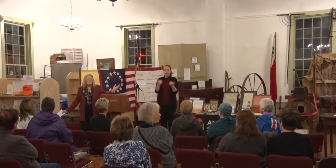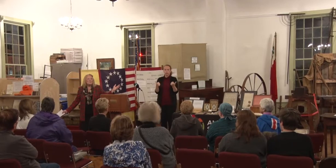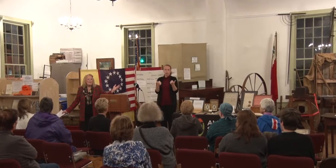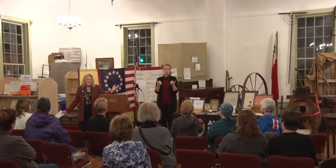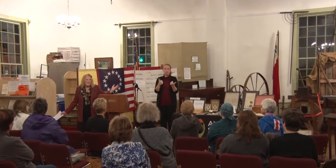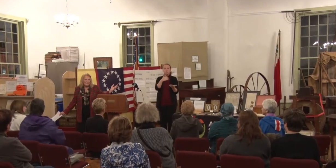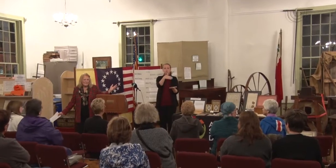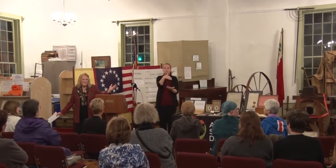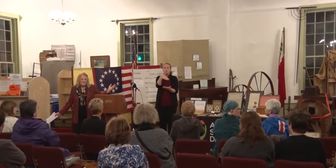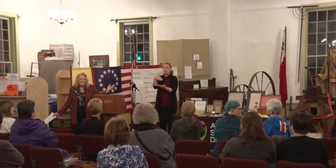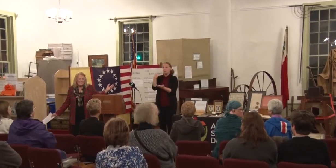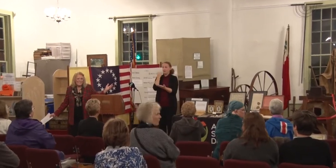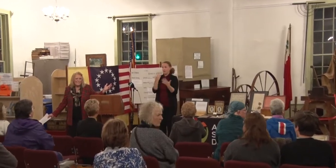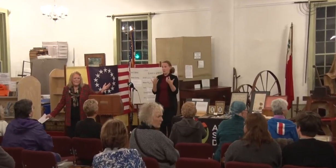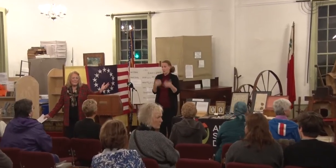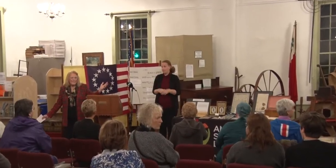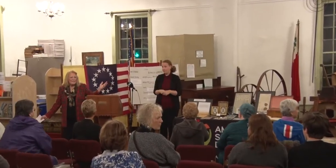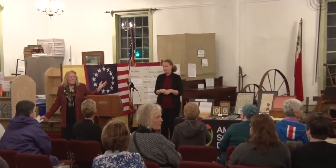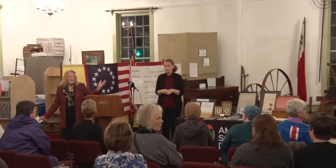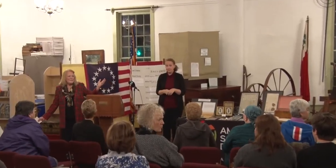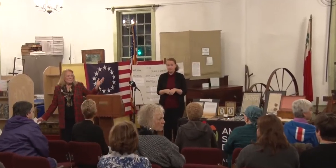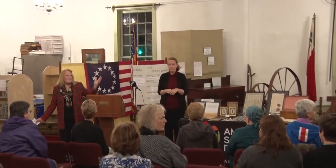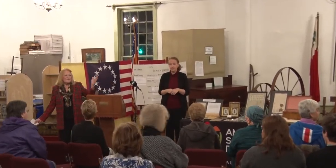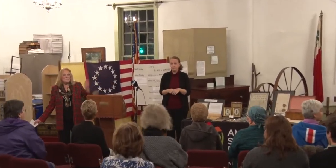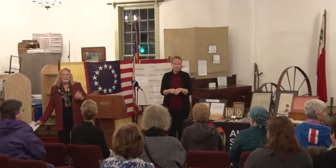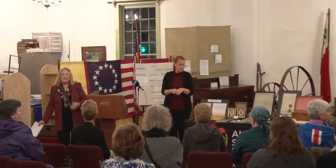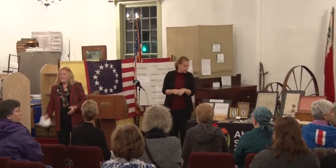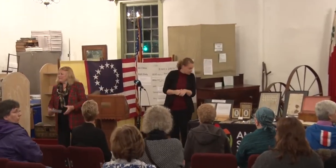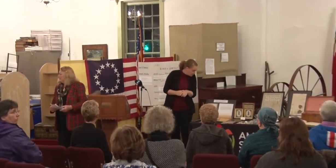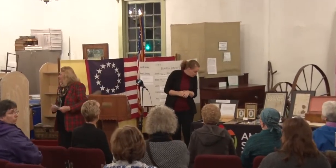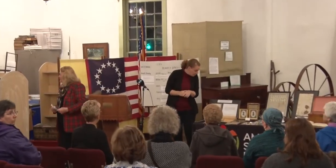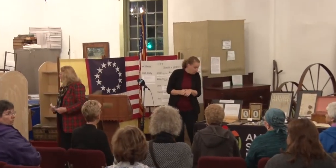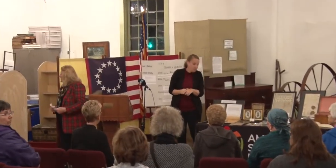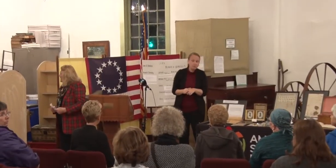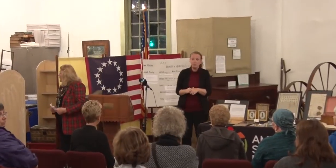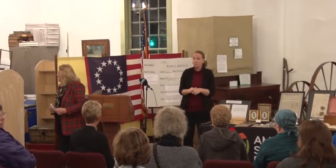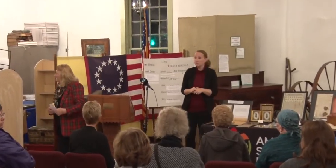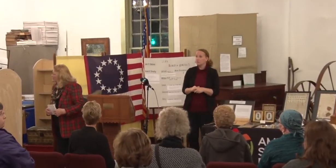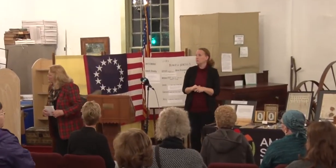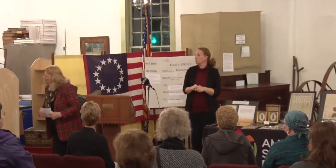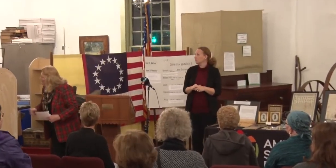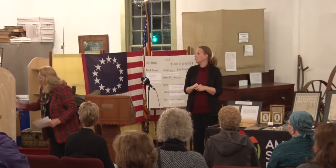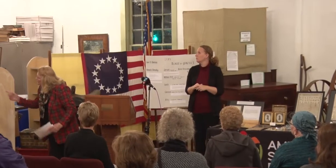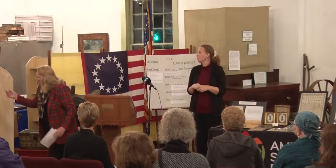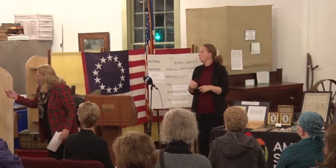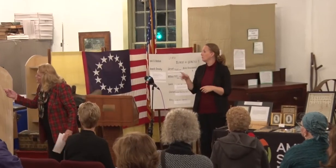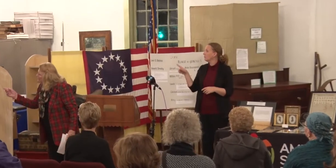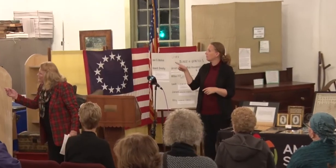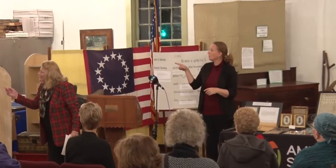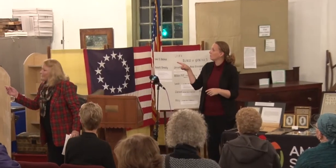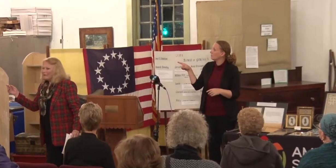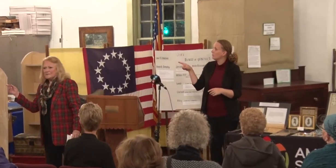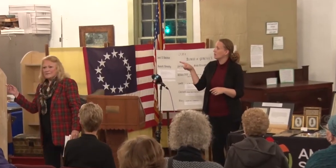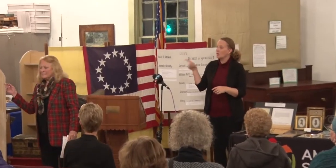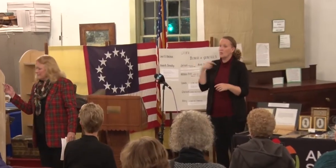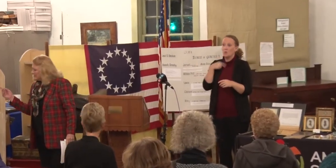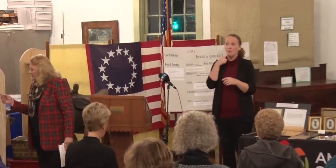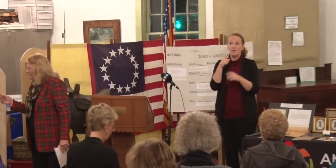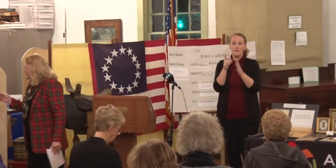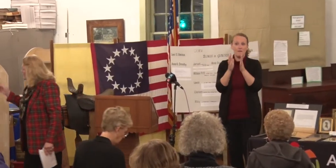would like anything. And we do have an extra little book, we'll call it Down in the